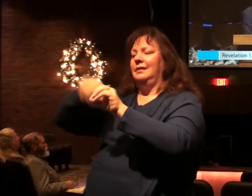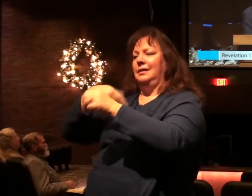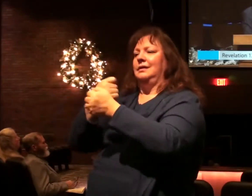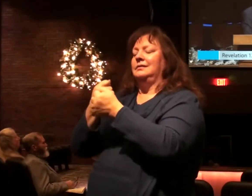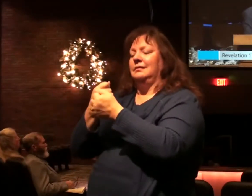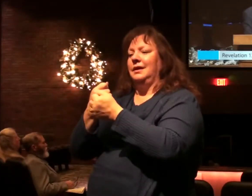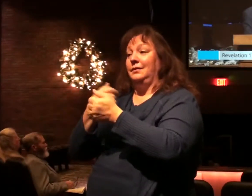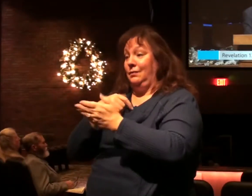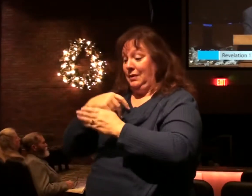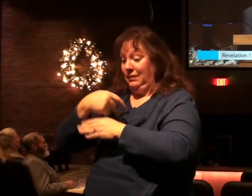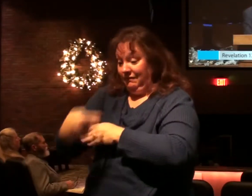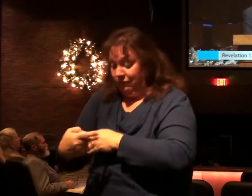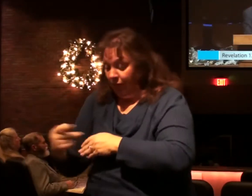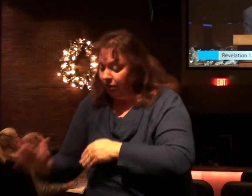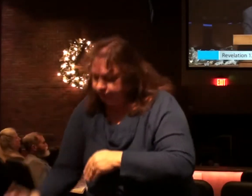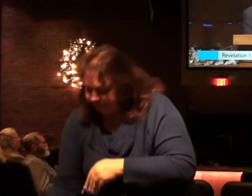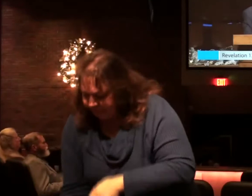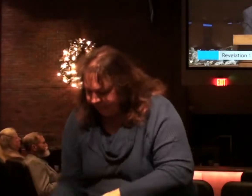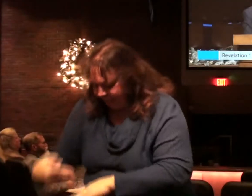he picks us up.